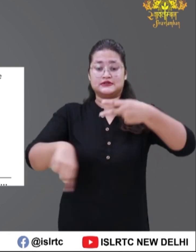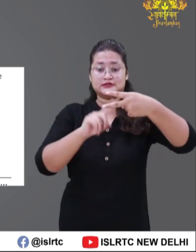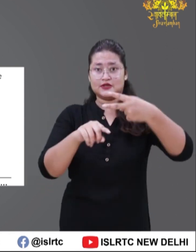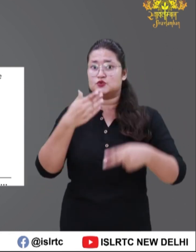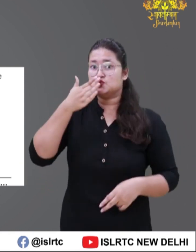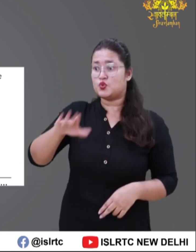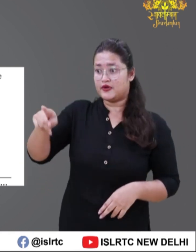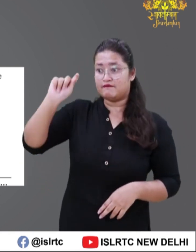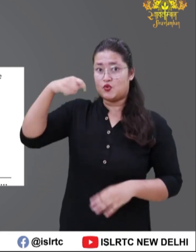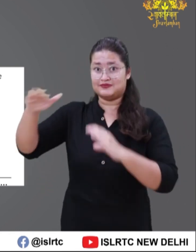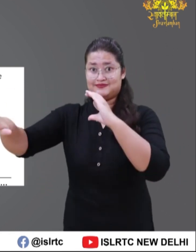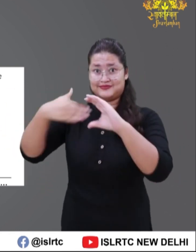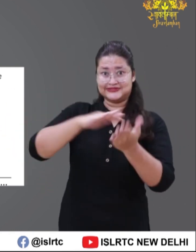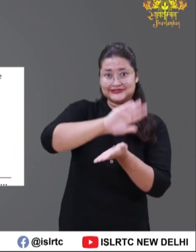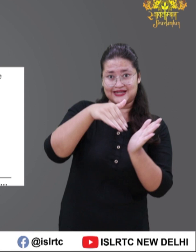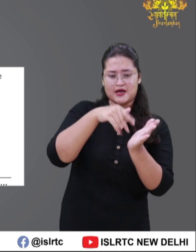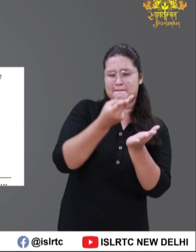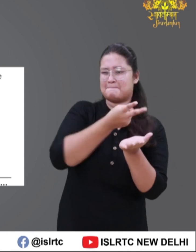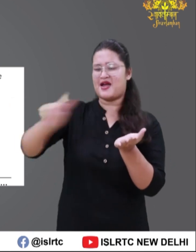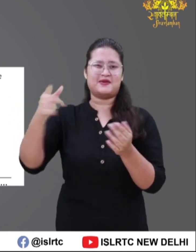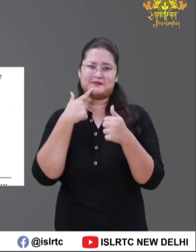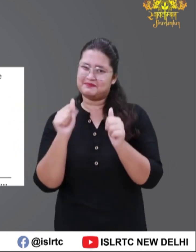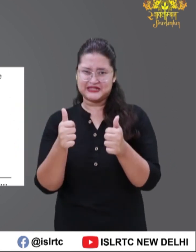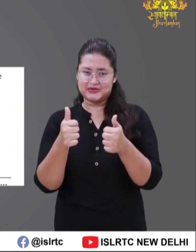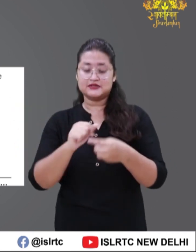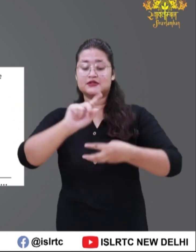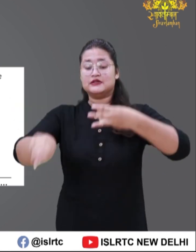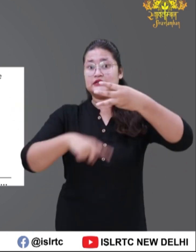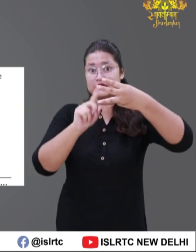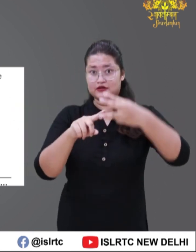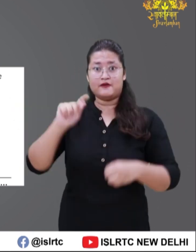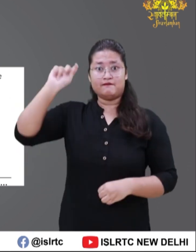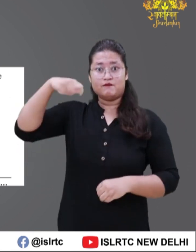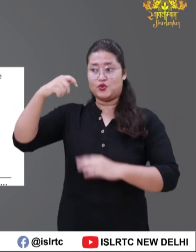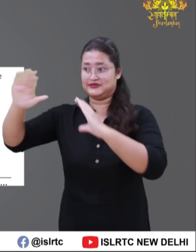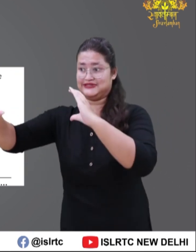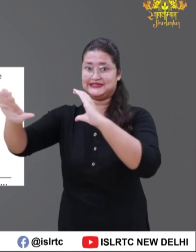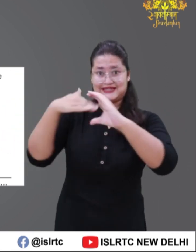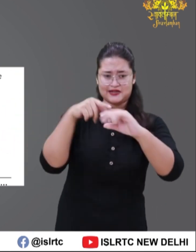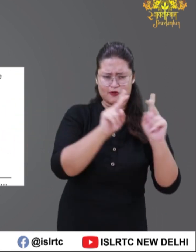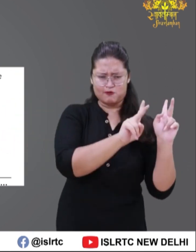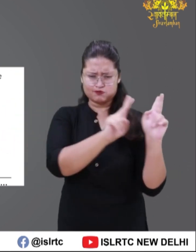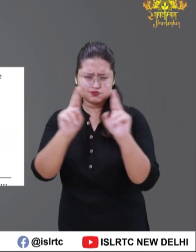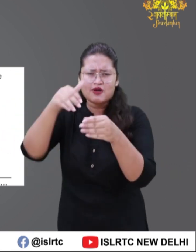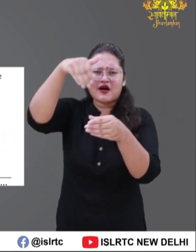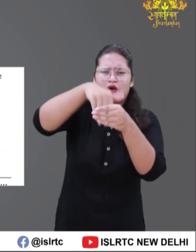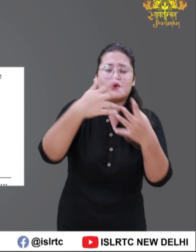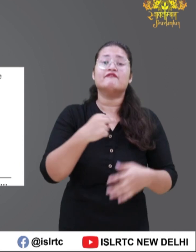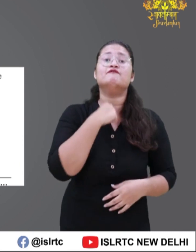statement, please mark a tick. Second, once you send your video to us, it can't be returned. Third, ISLRTC reserve the right to edit the videos, including edit